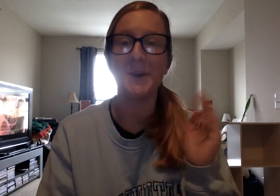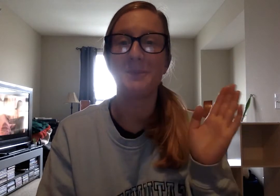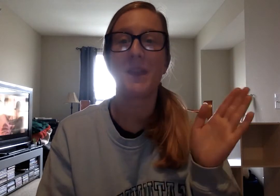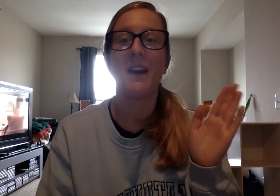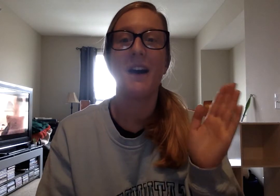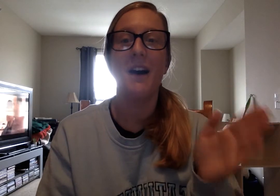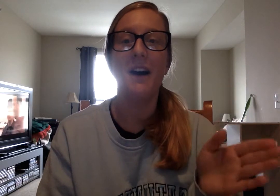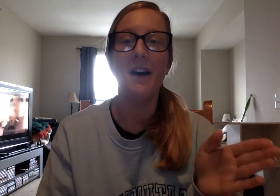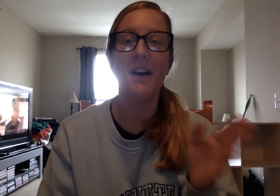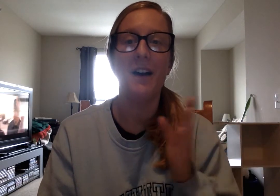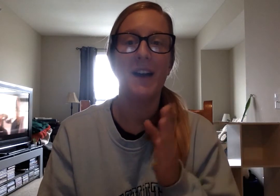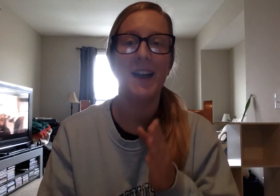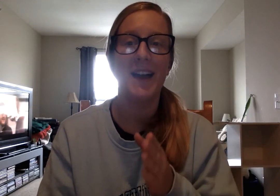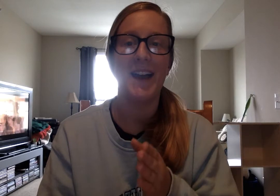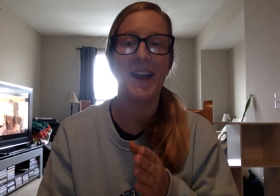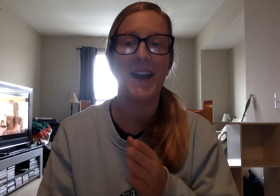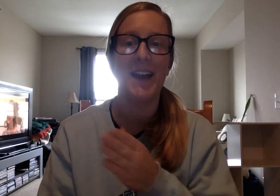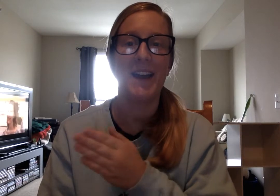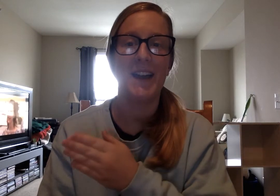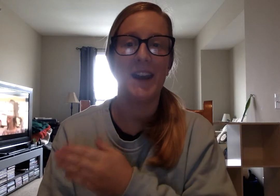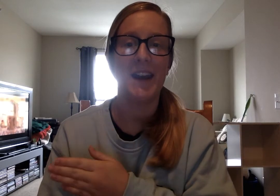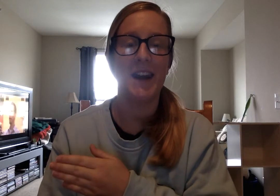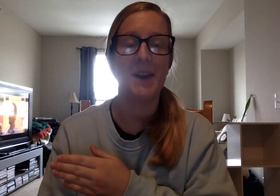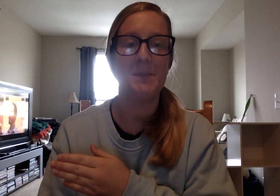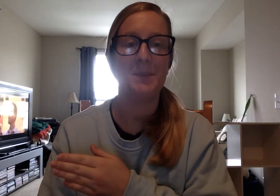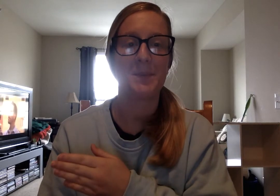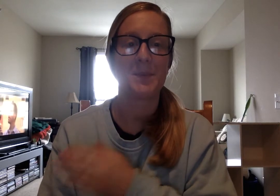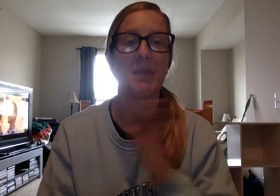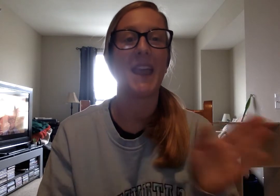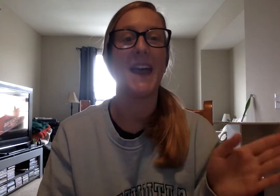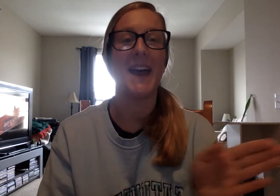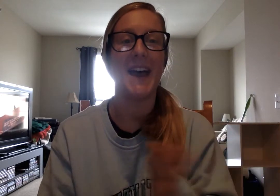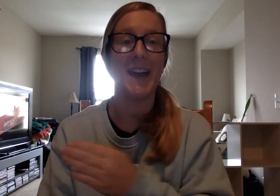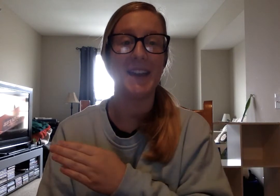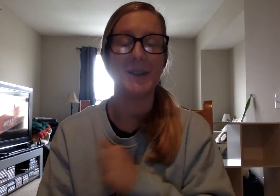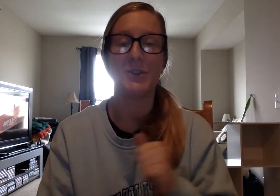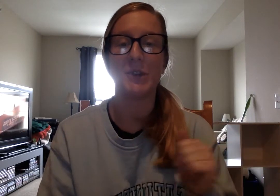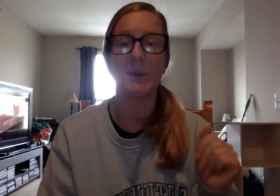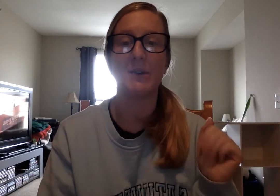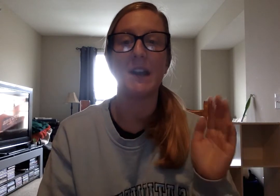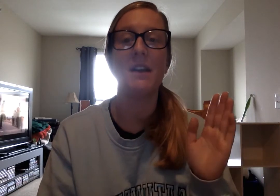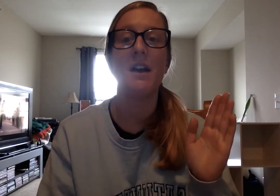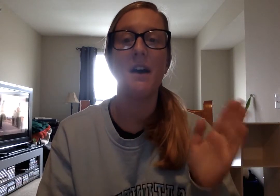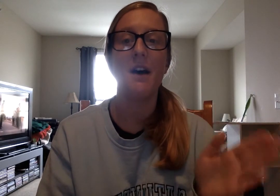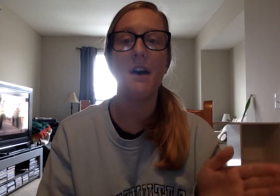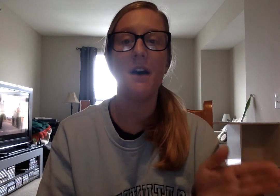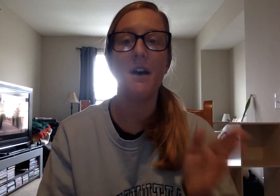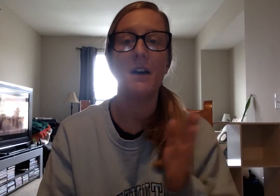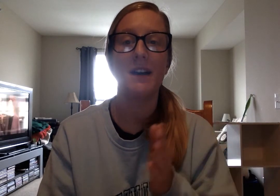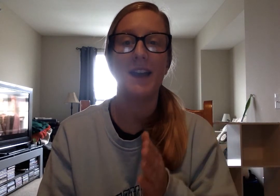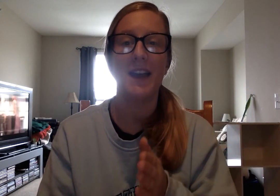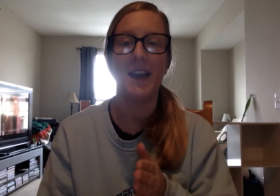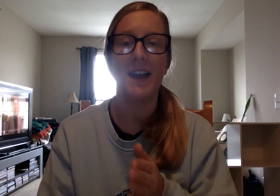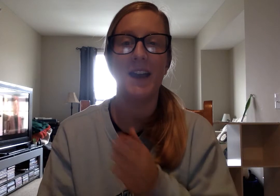word. H-e-n. Hen. That was a trigger one. Ready? H-e